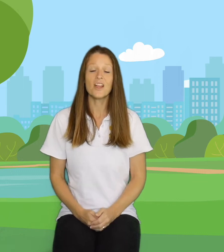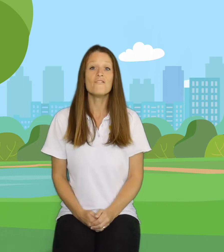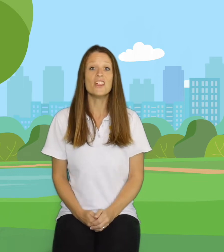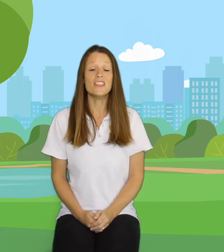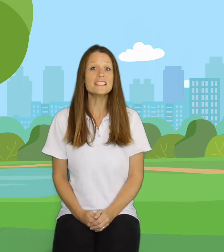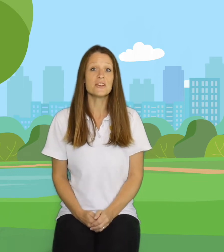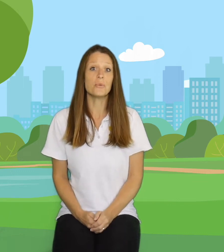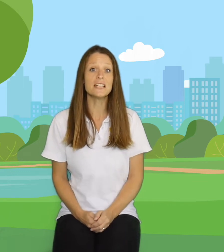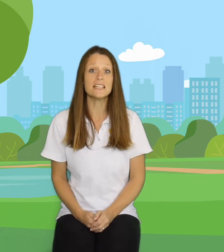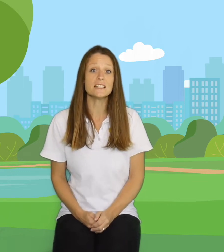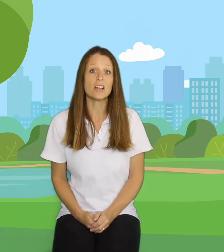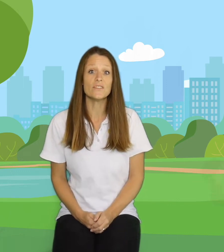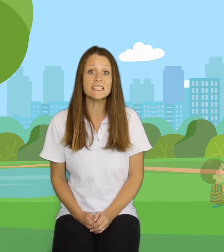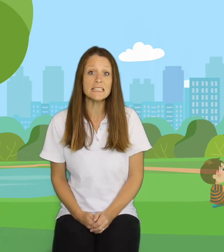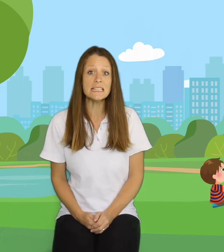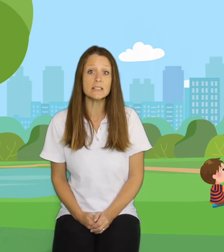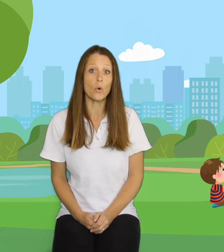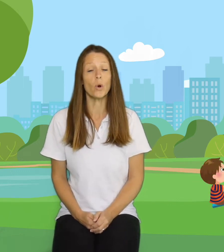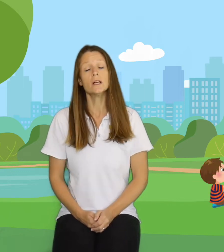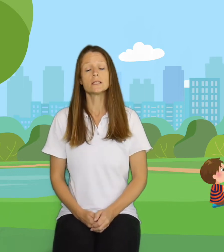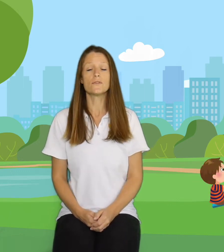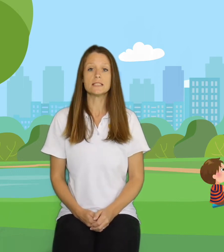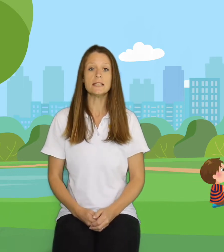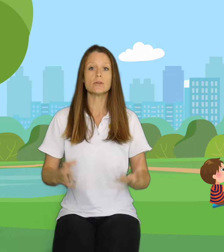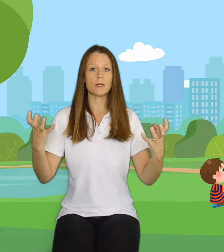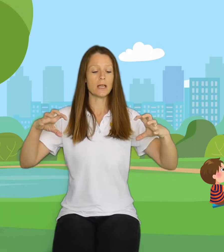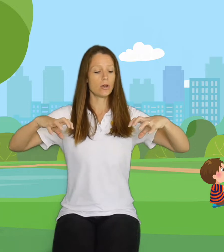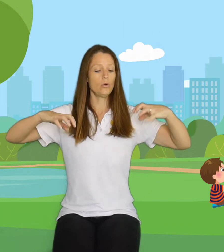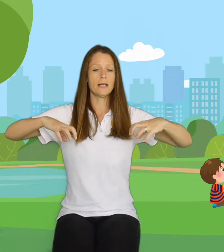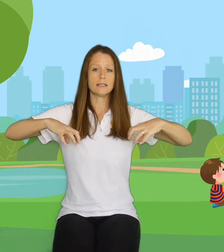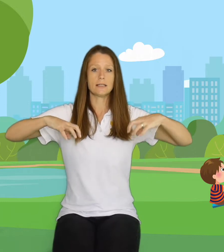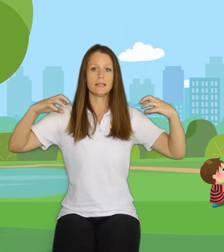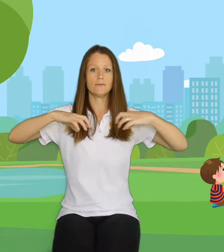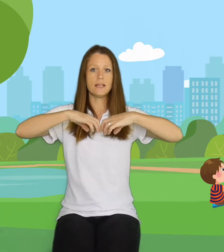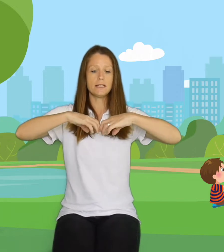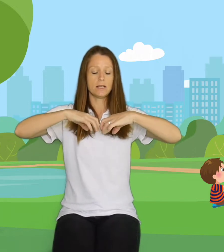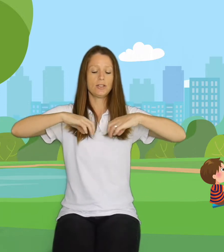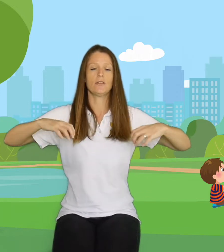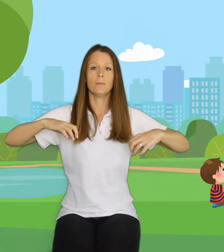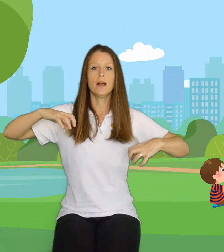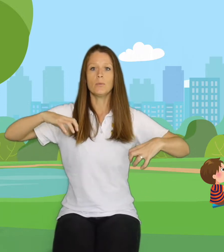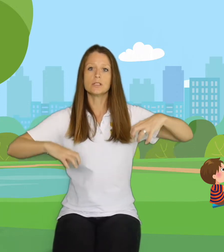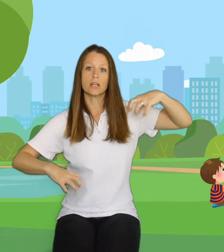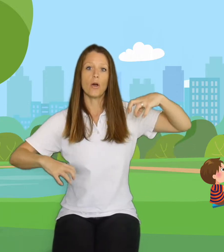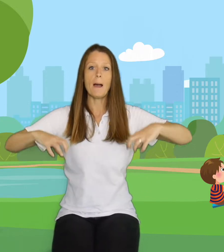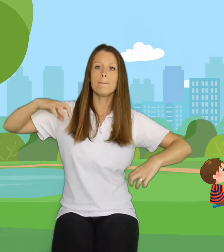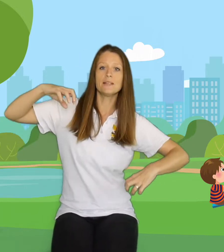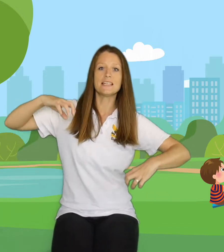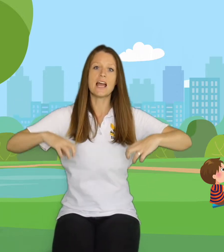For this song we're going to need the sign for Seesaw. So for Seesaw we're going to get our claw hands like this facing each other and we're just going to go up and down